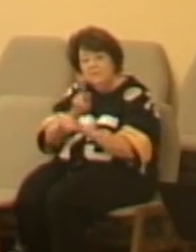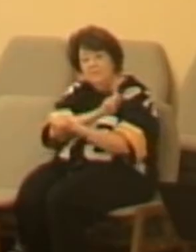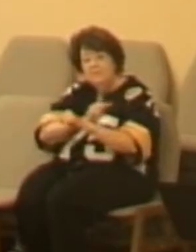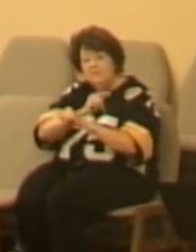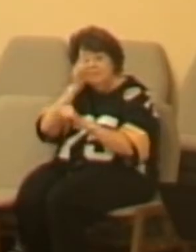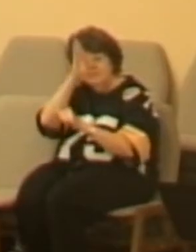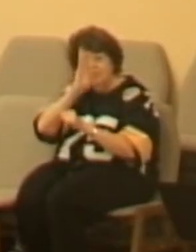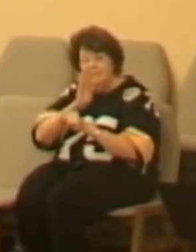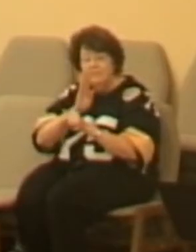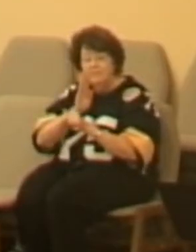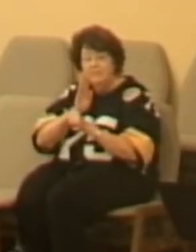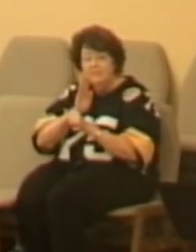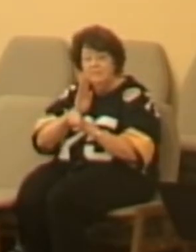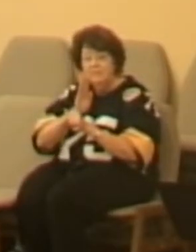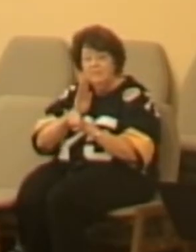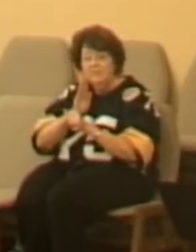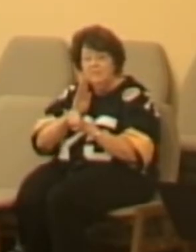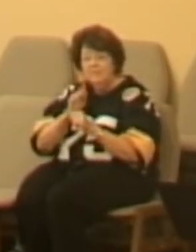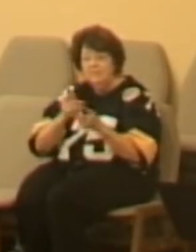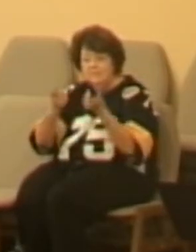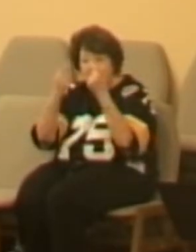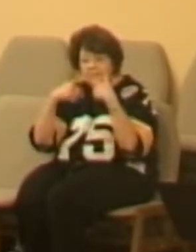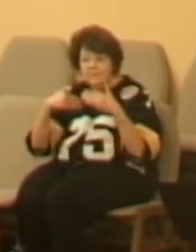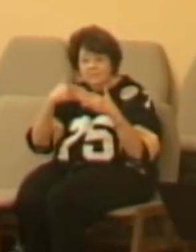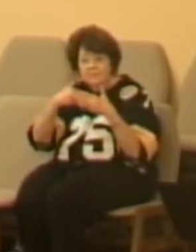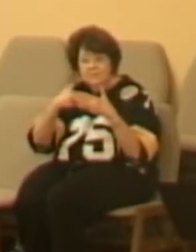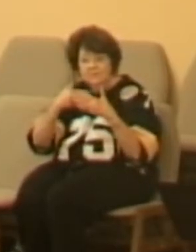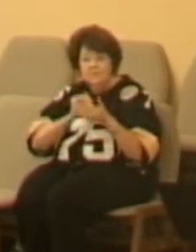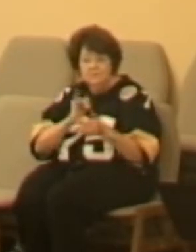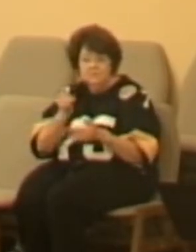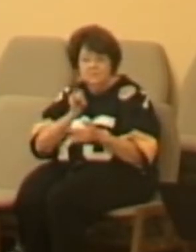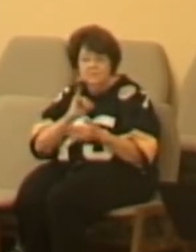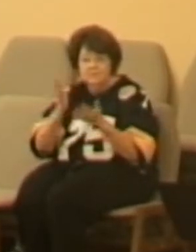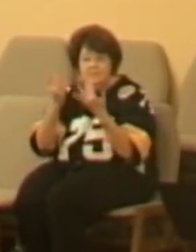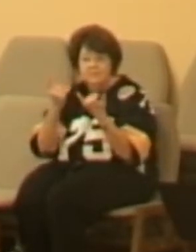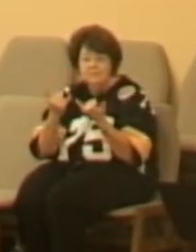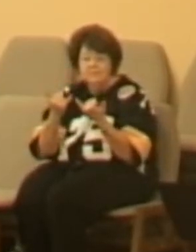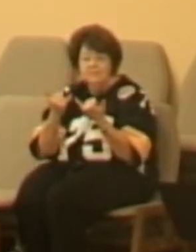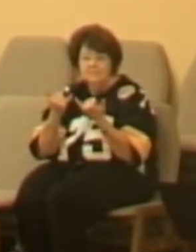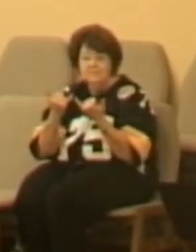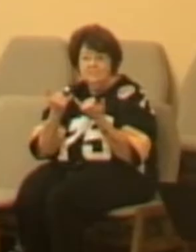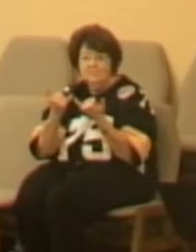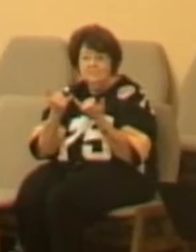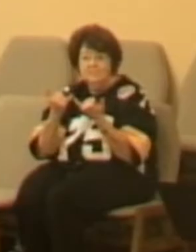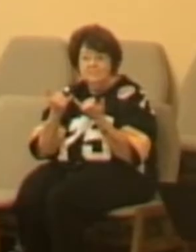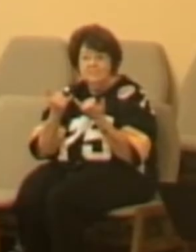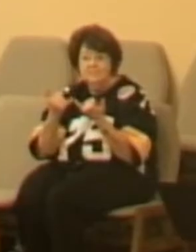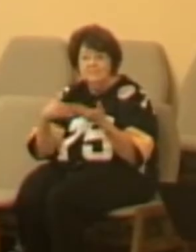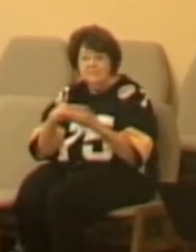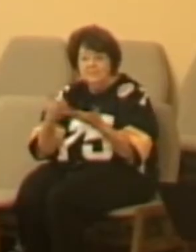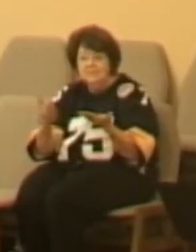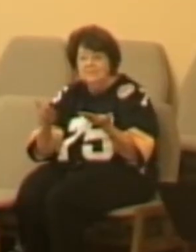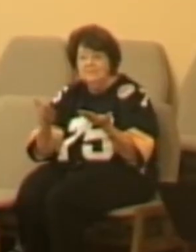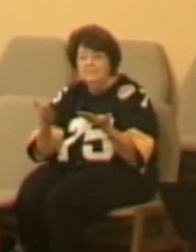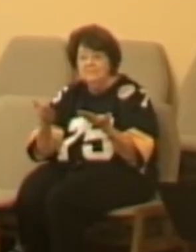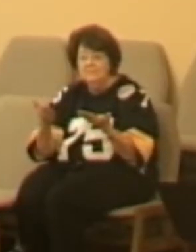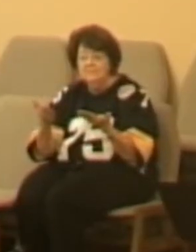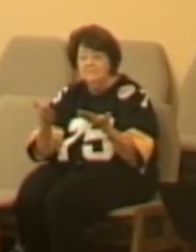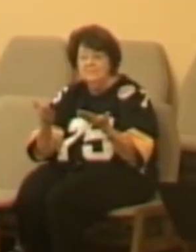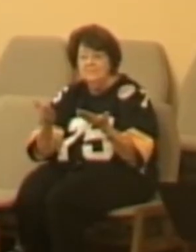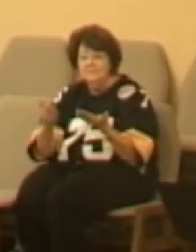of heaven has come near to you and to me today. Right here. Right now.